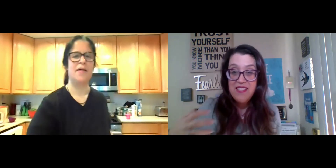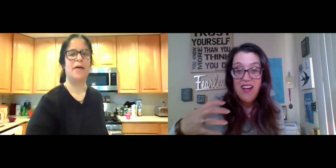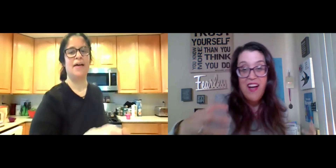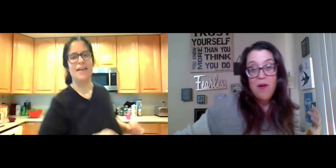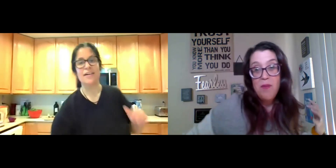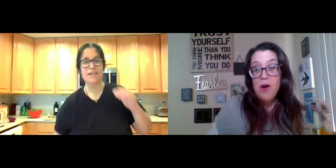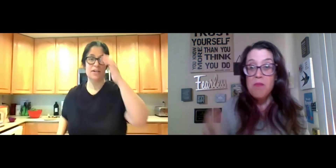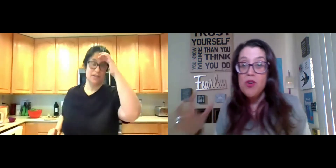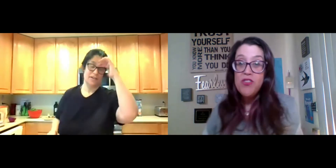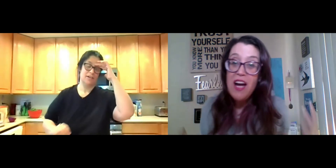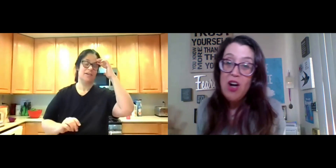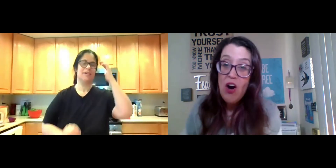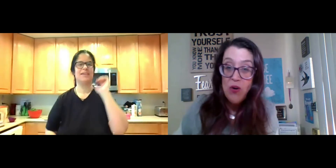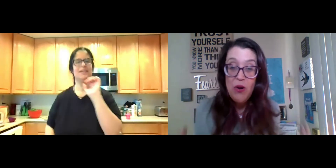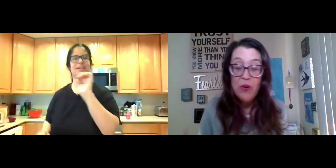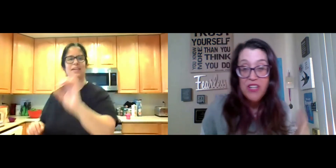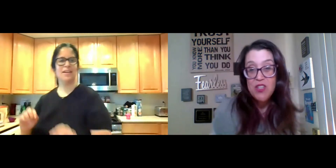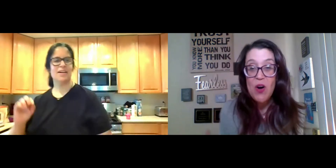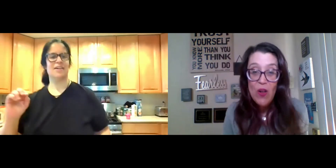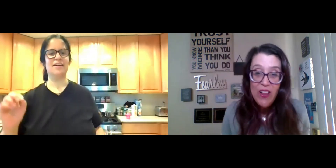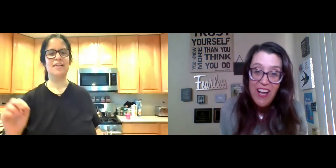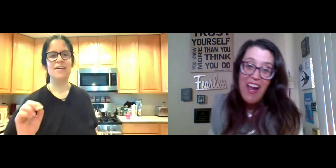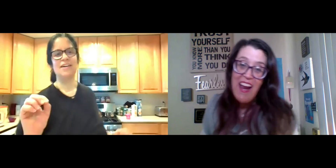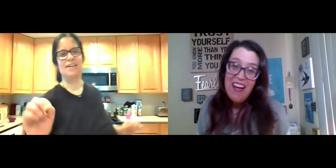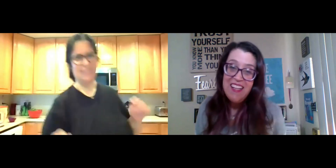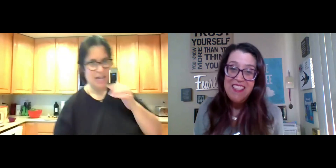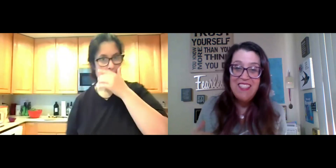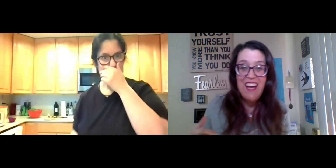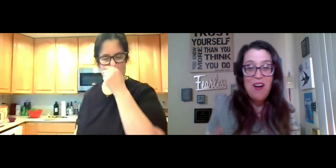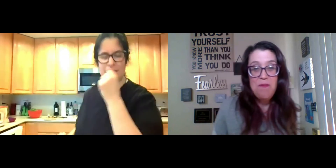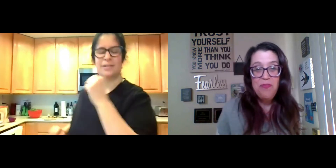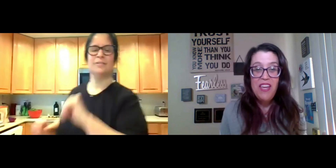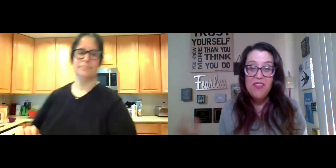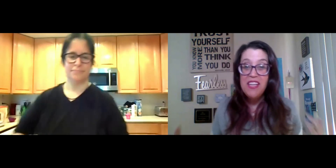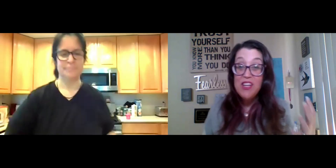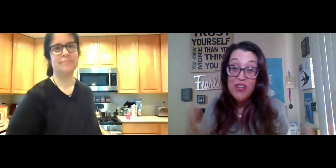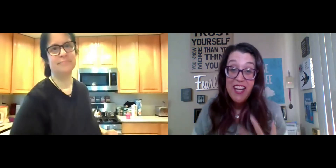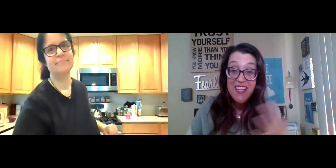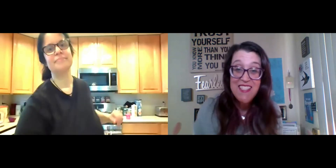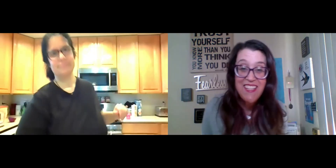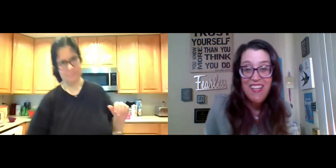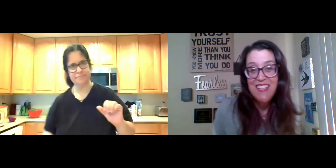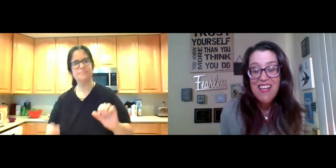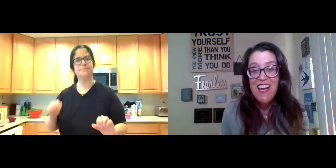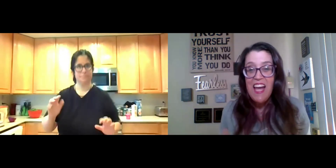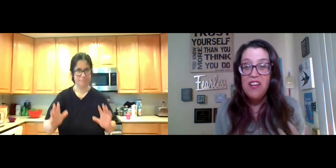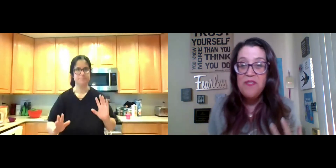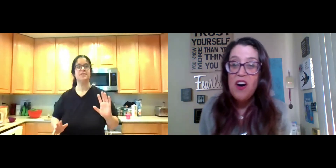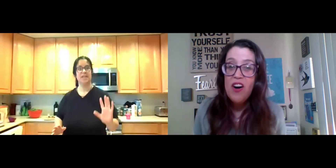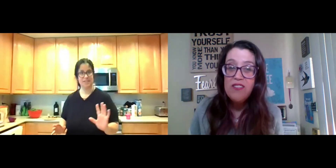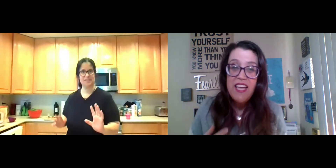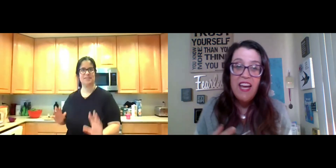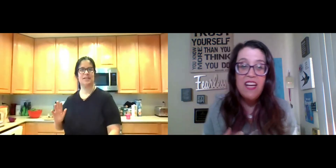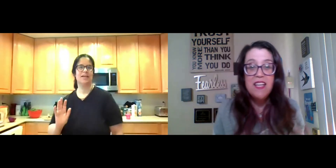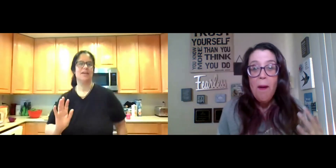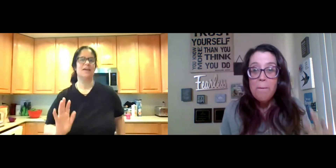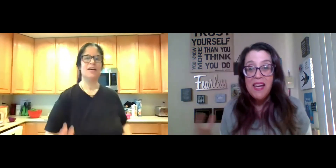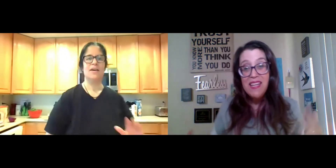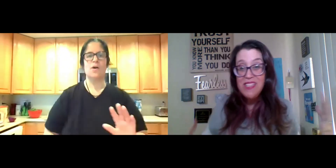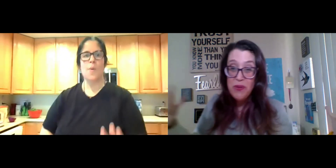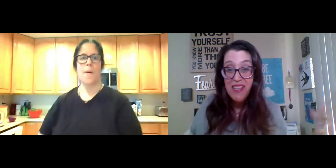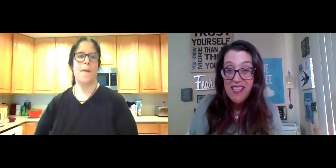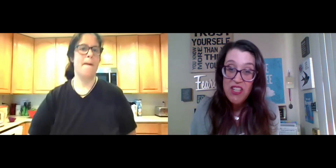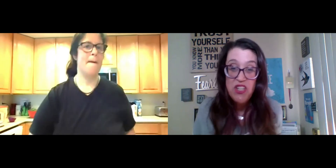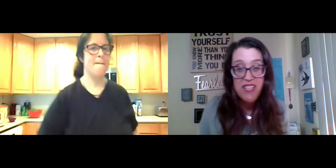and, um, move that cortisol and, um, even get your kids in it and involved and